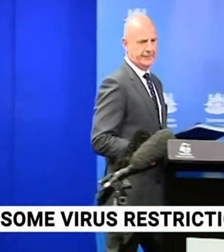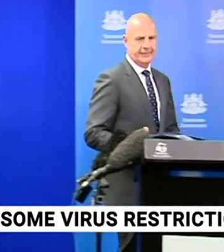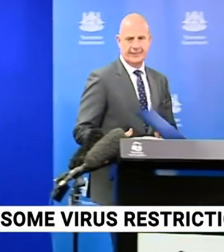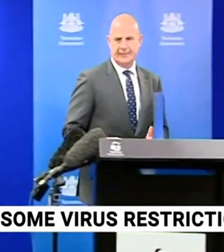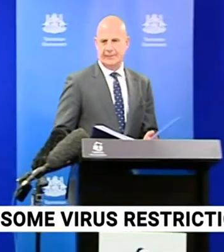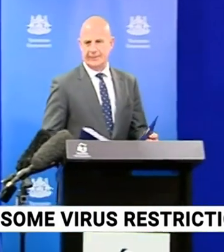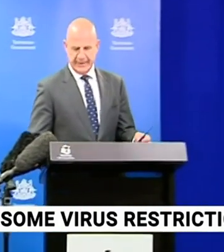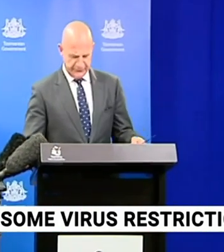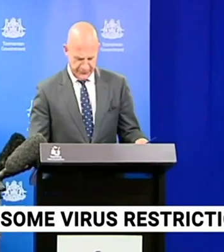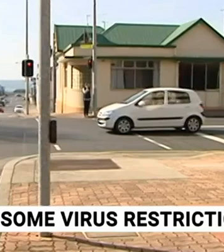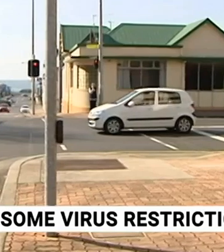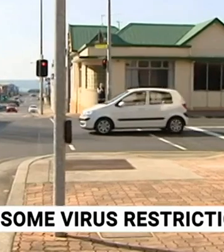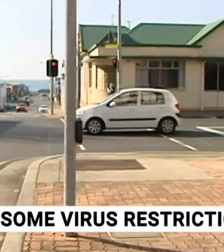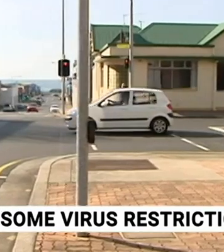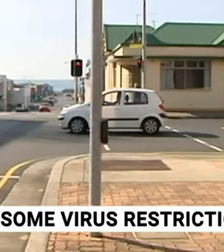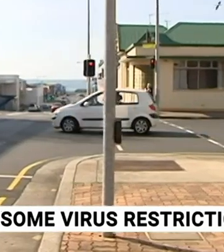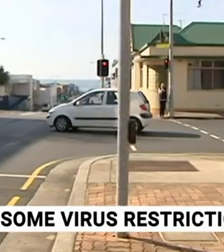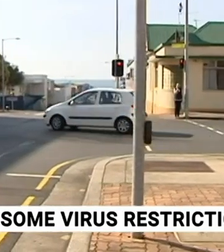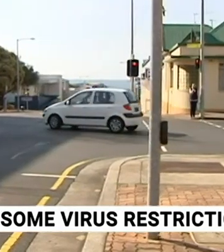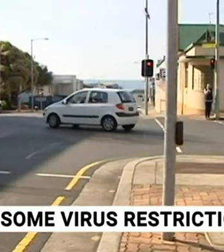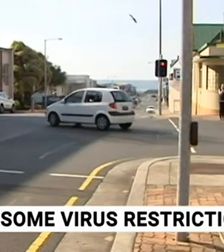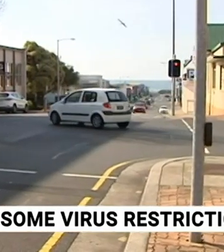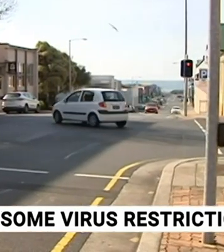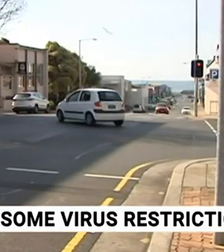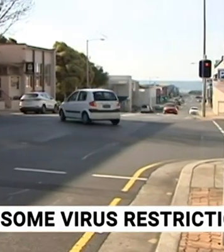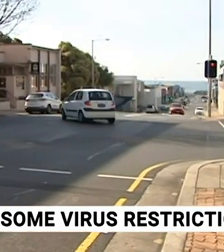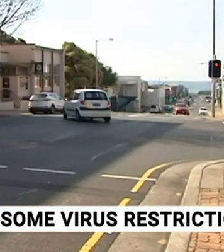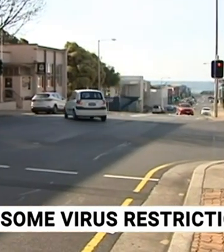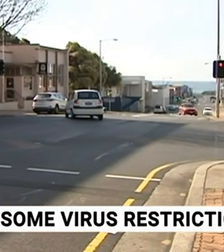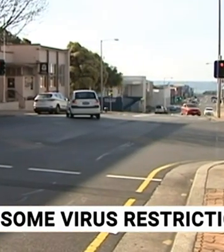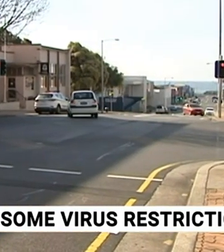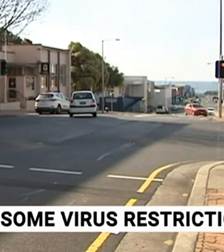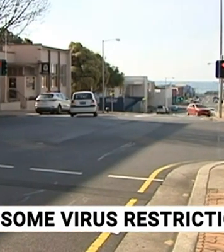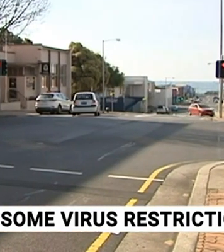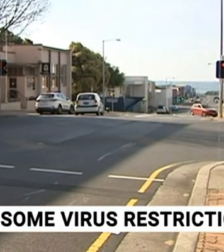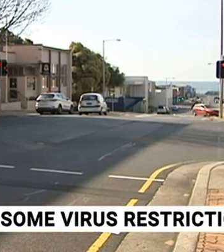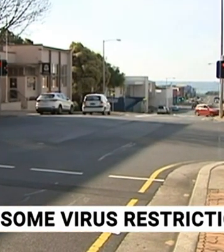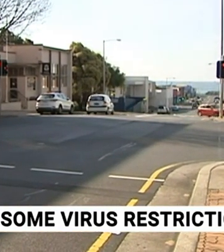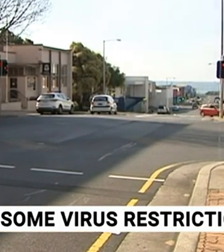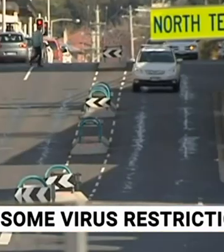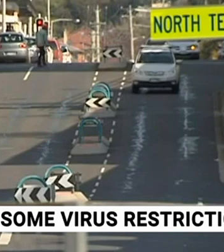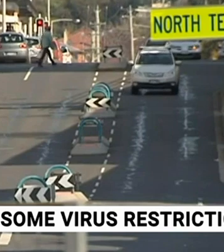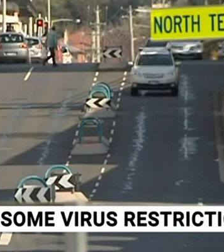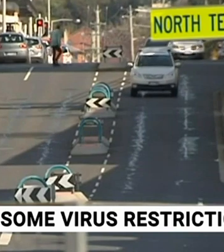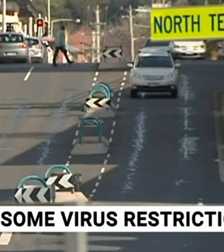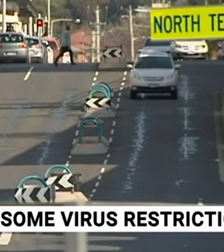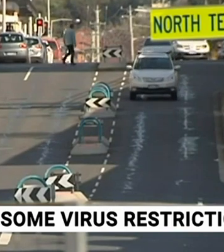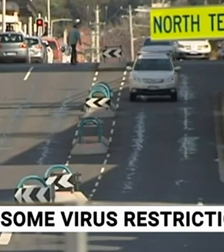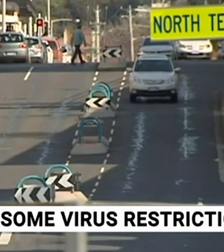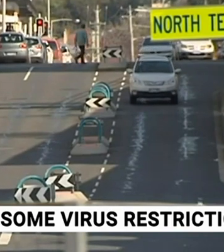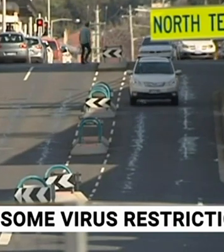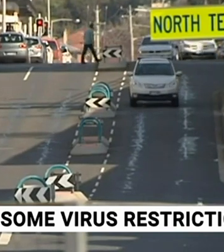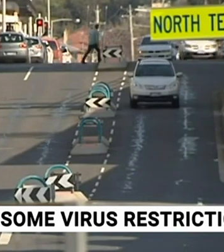Schools and non-essential businesses had been forced to close after a cluster of cases was identified at Northwest Regional Hospital.